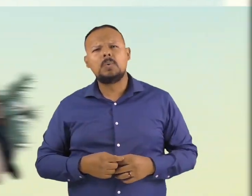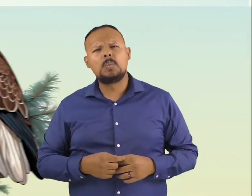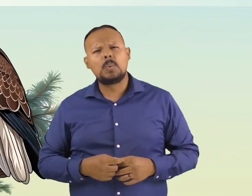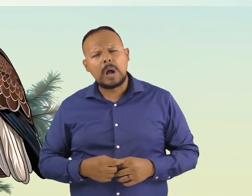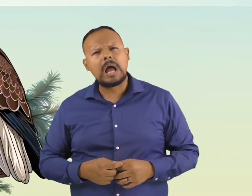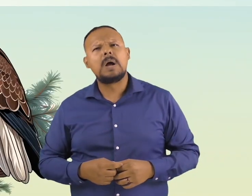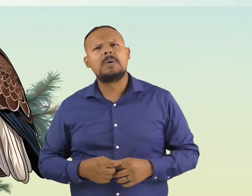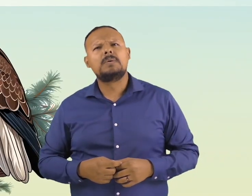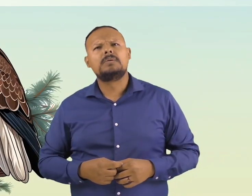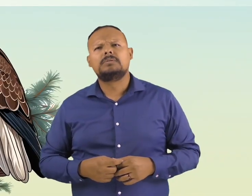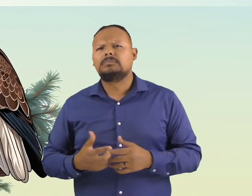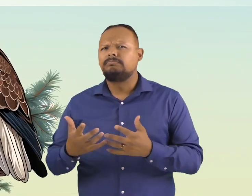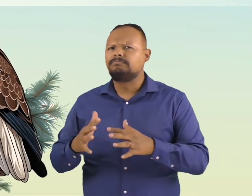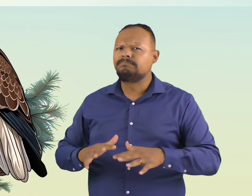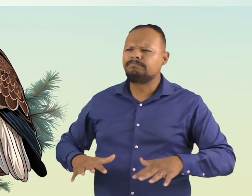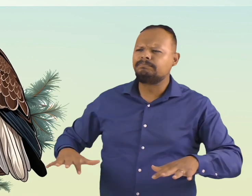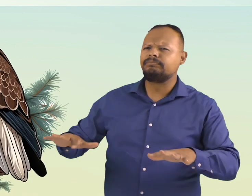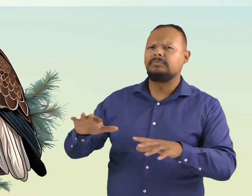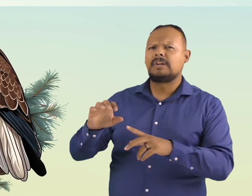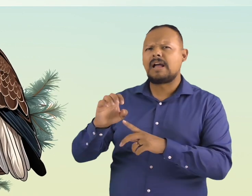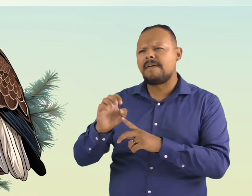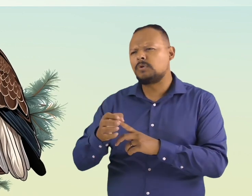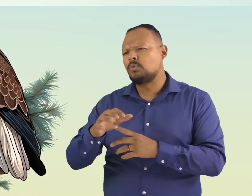Why are eagles essential to the environment?